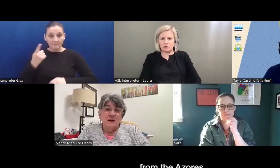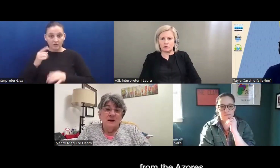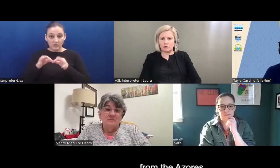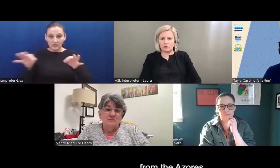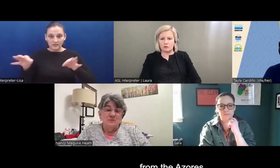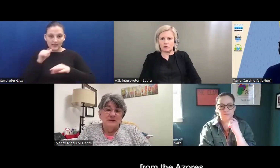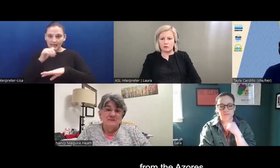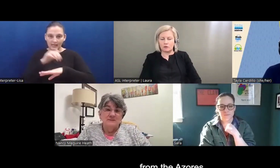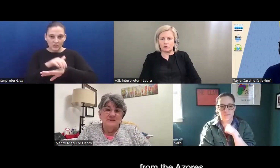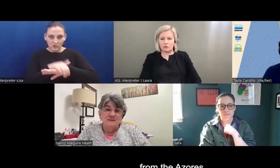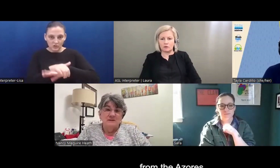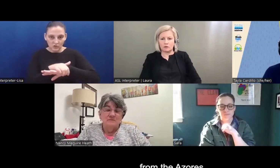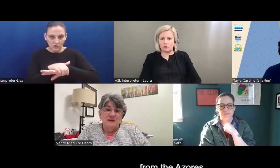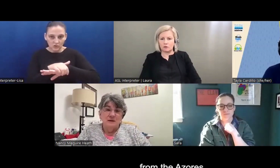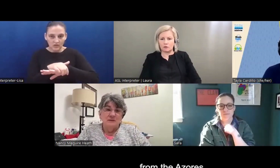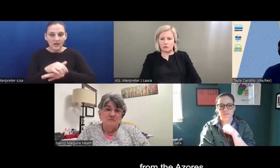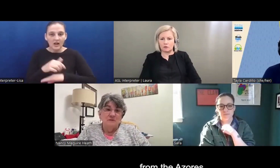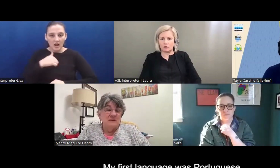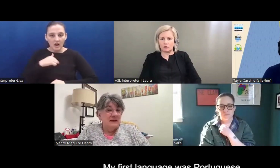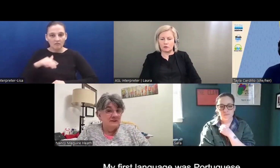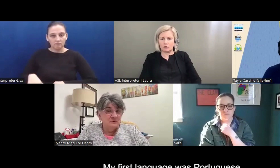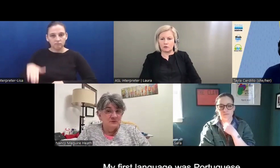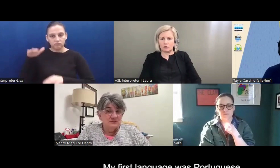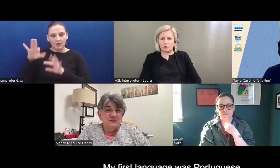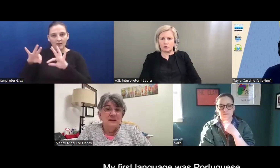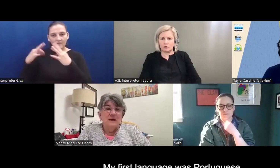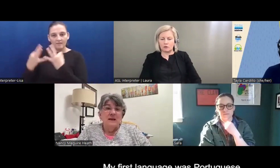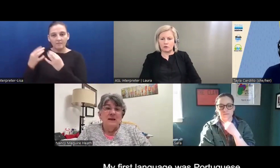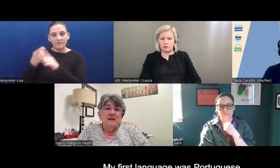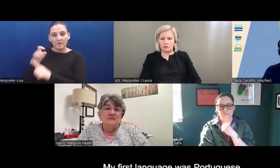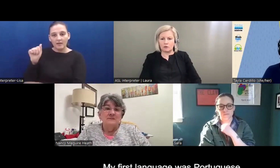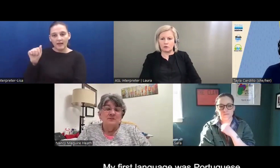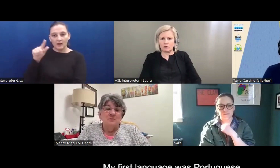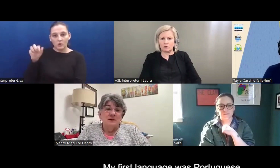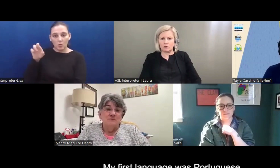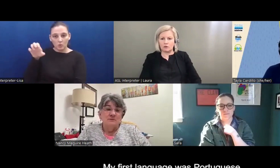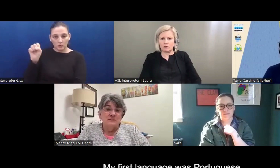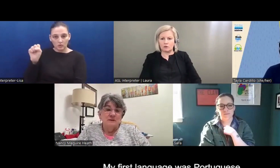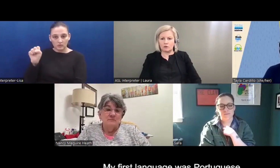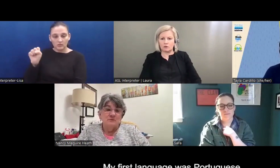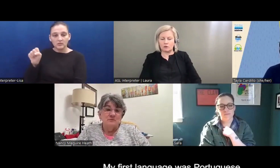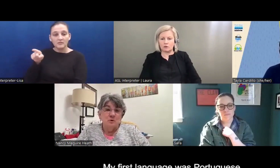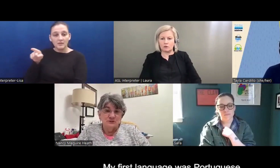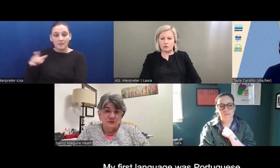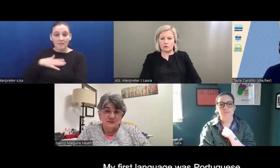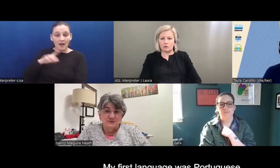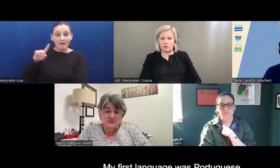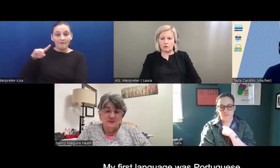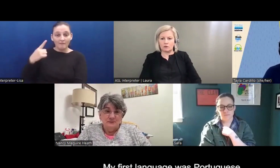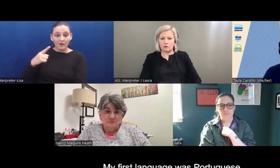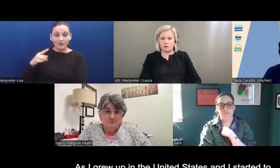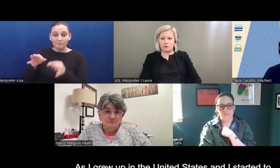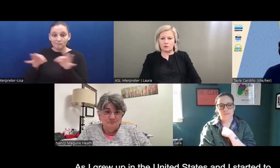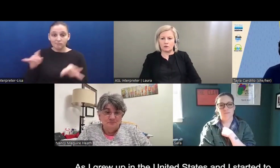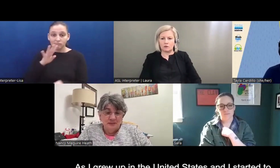I was raised in a family from the Azores. And so my first language was Portuguese.